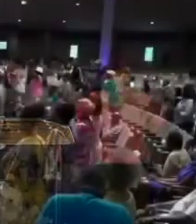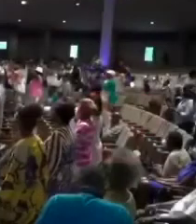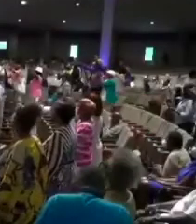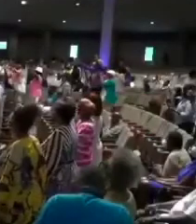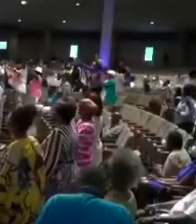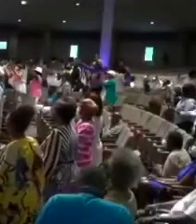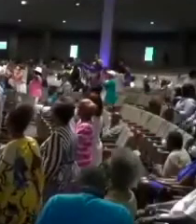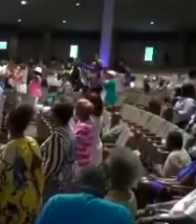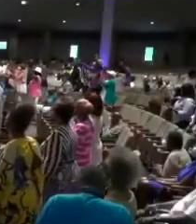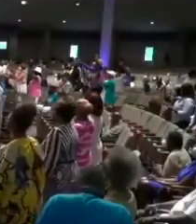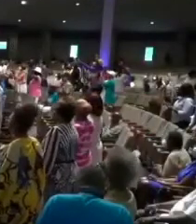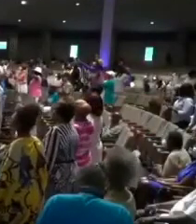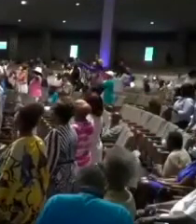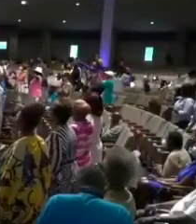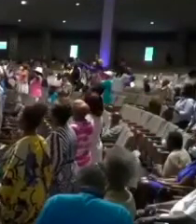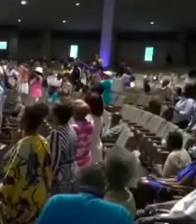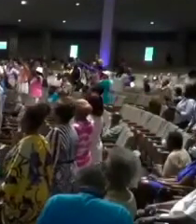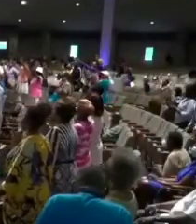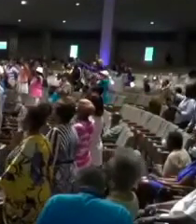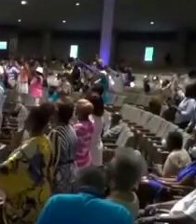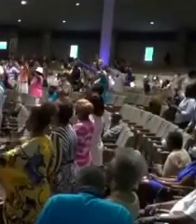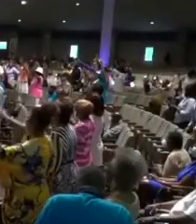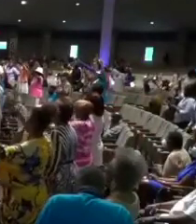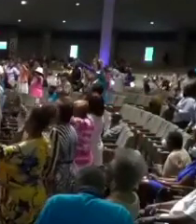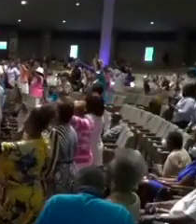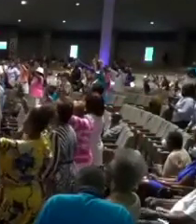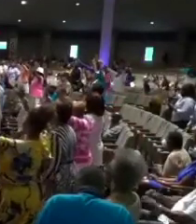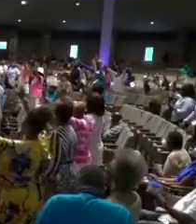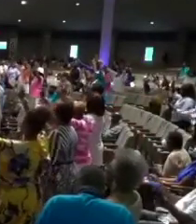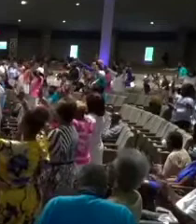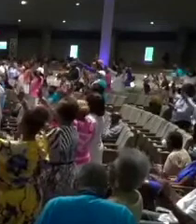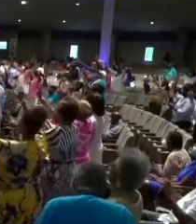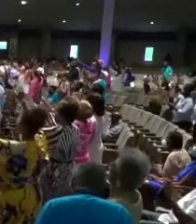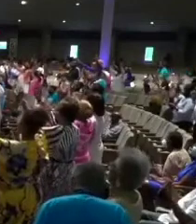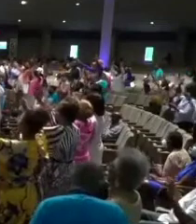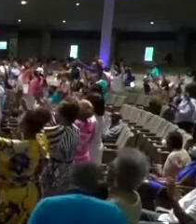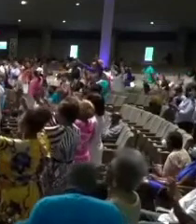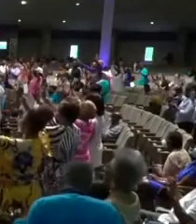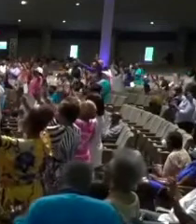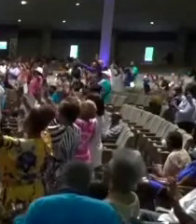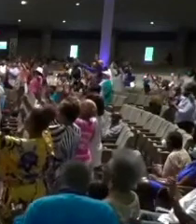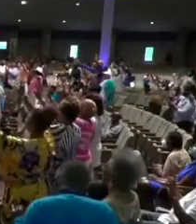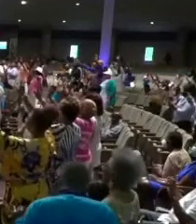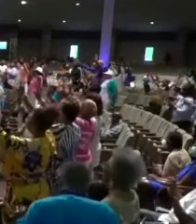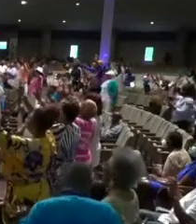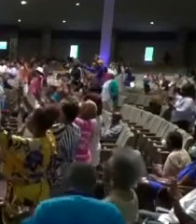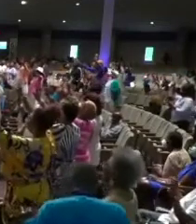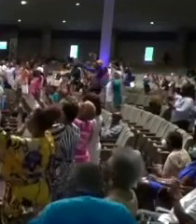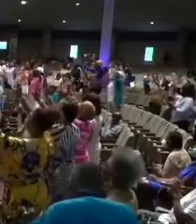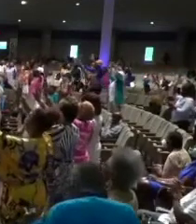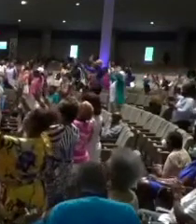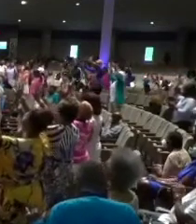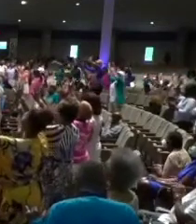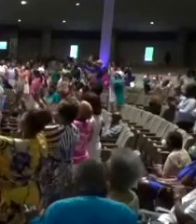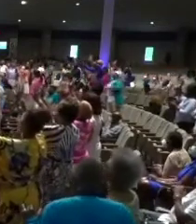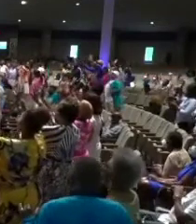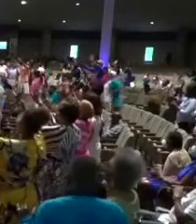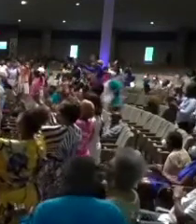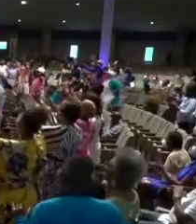here. Throw up both your hands and say, Lord, set me up.